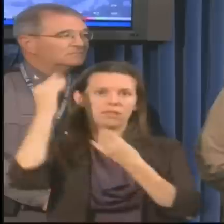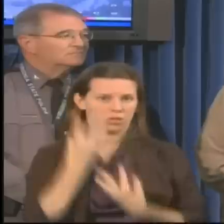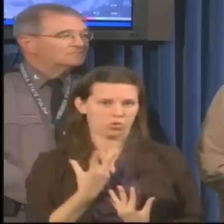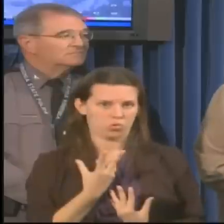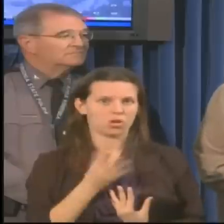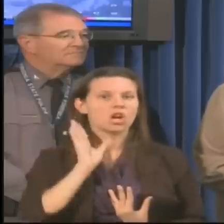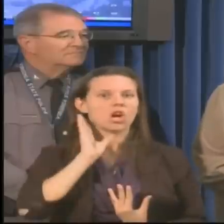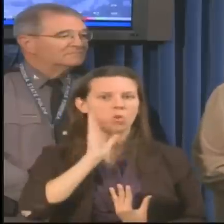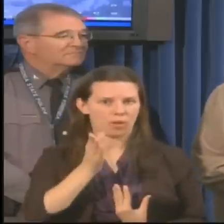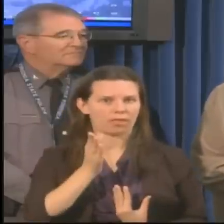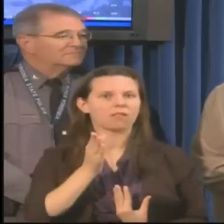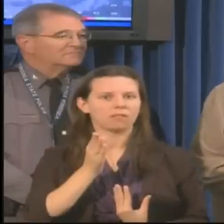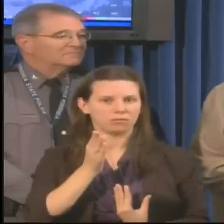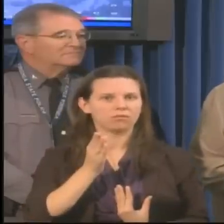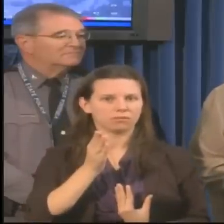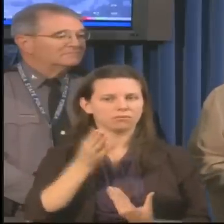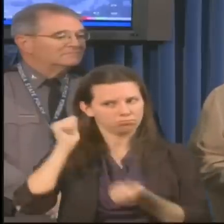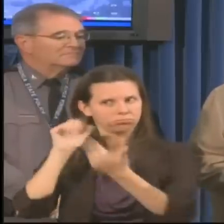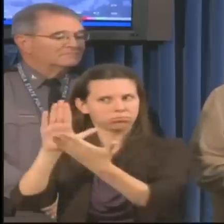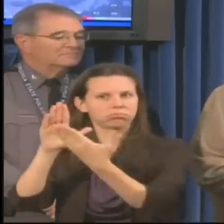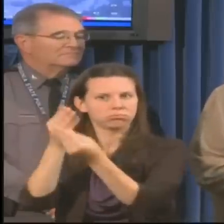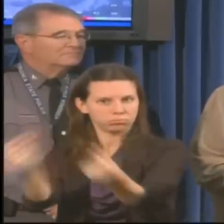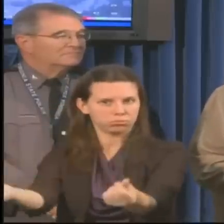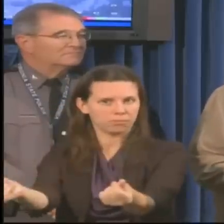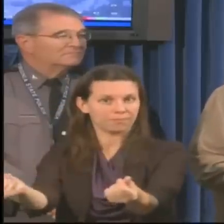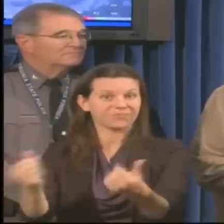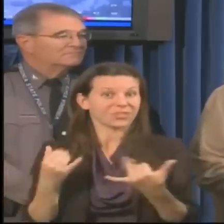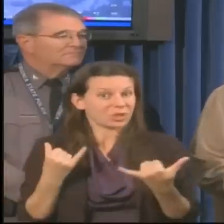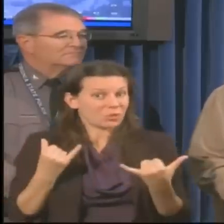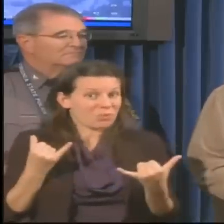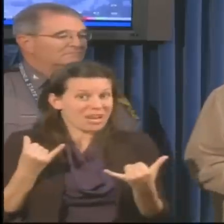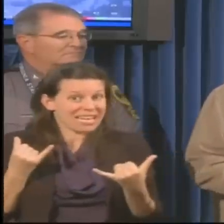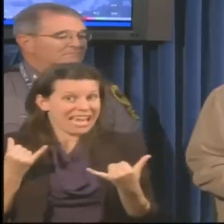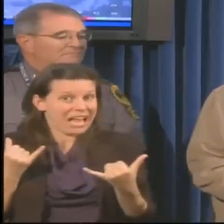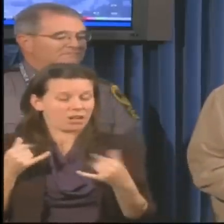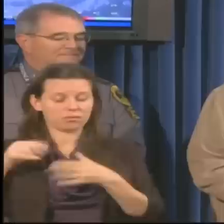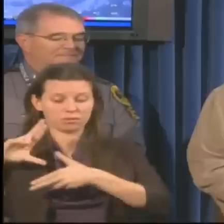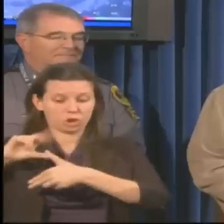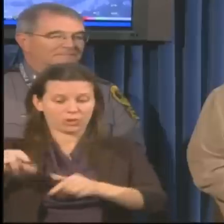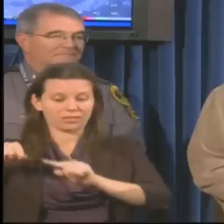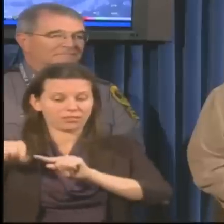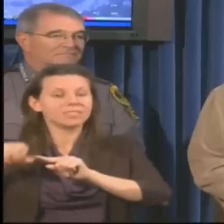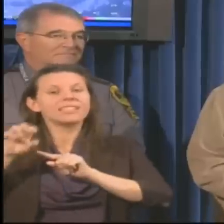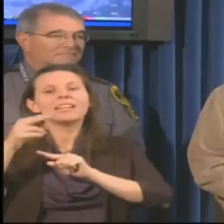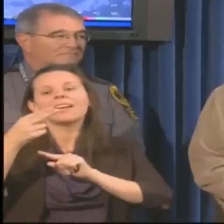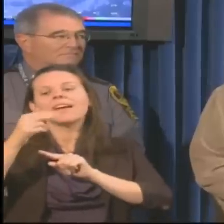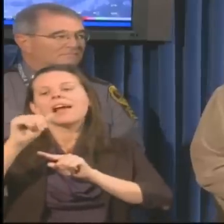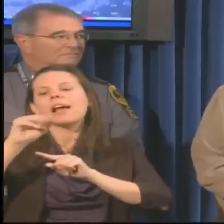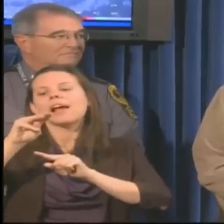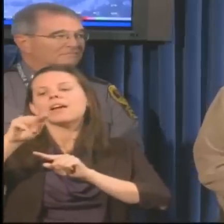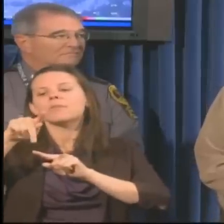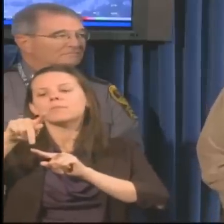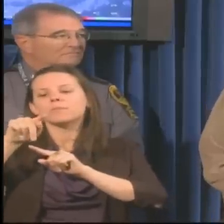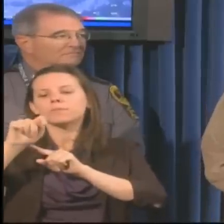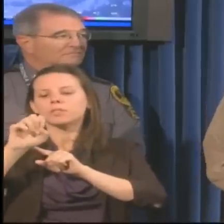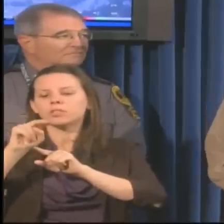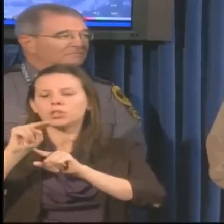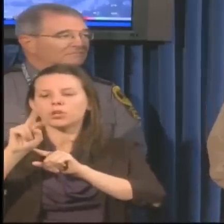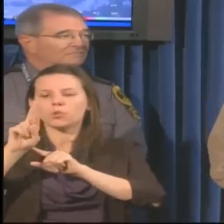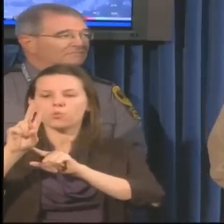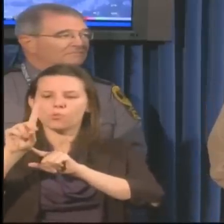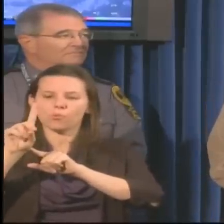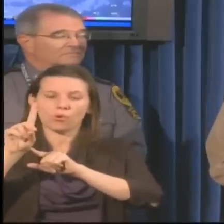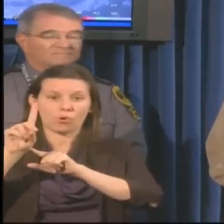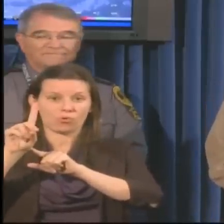the storm is in the Hampton Roads area and we're having continued rain and high winds. At this point, there are no facilities